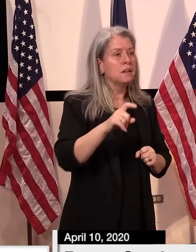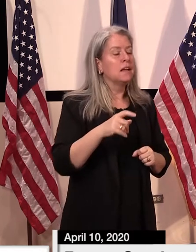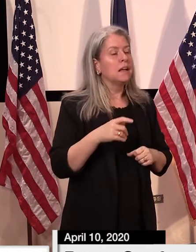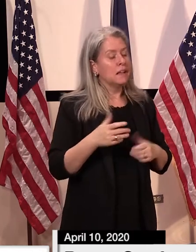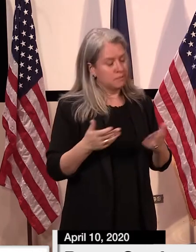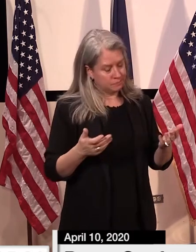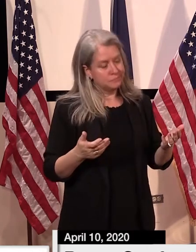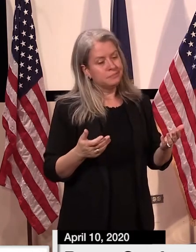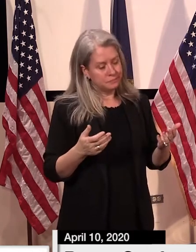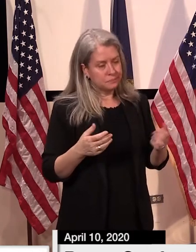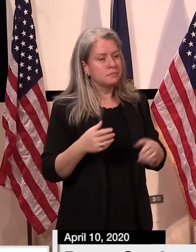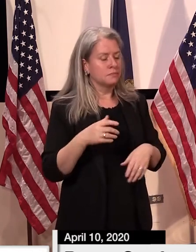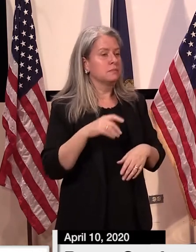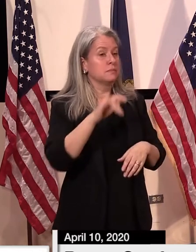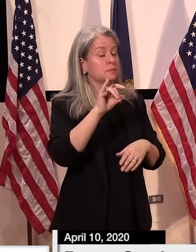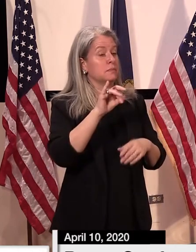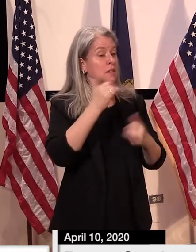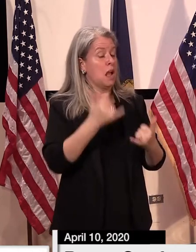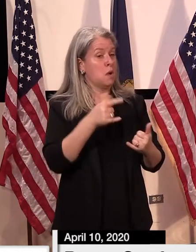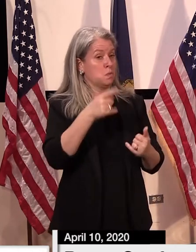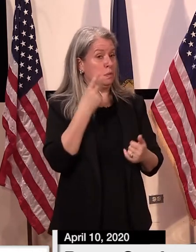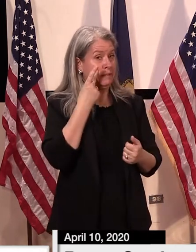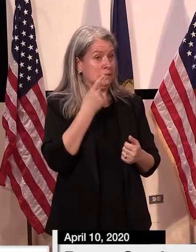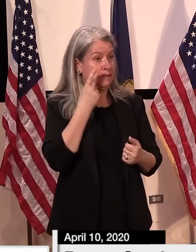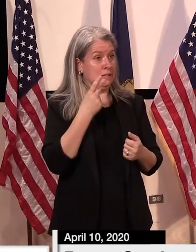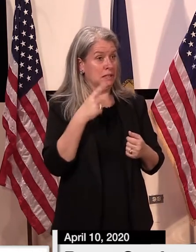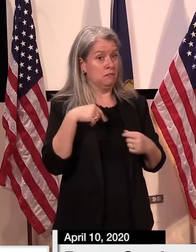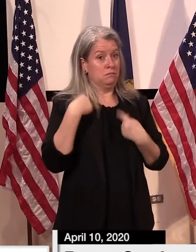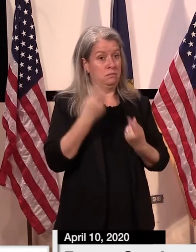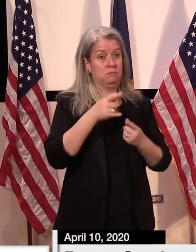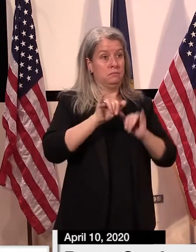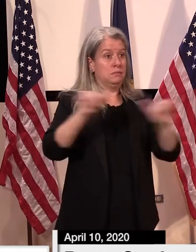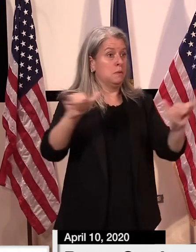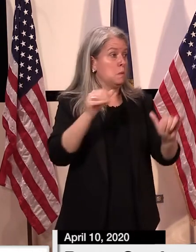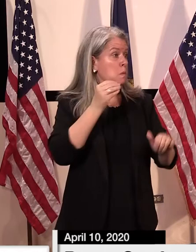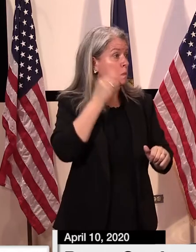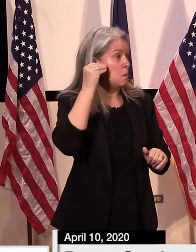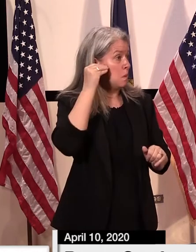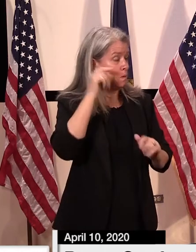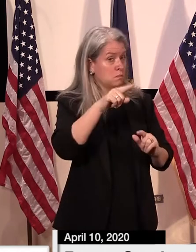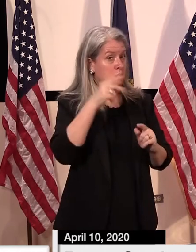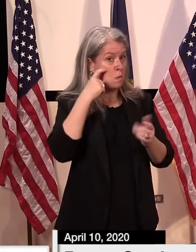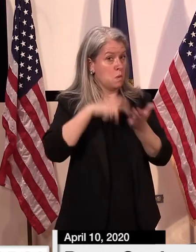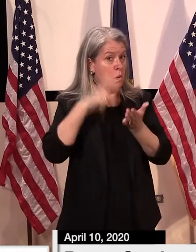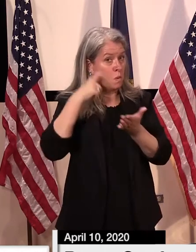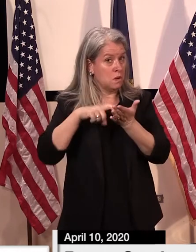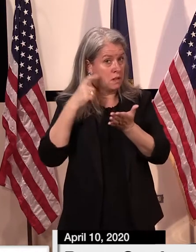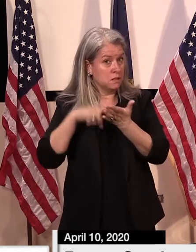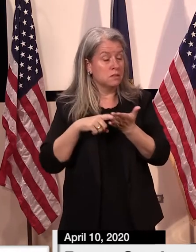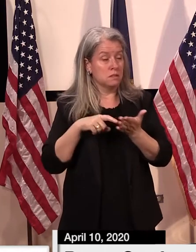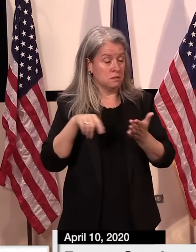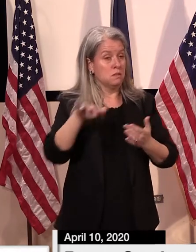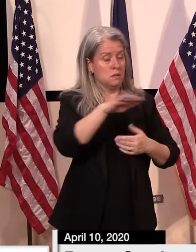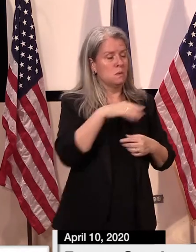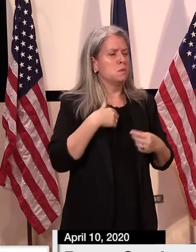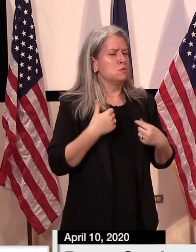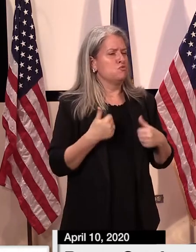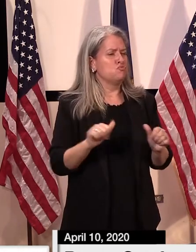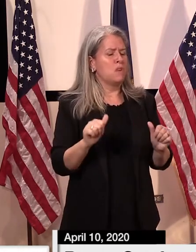period of time we've had stay safe, stay at home, is try to